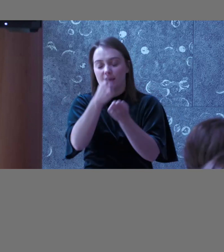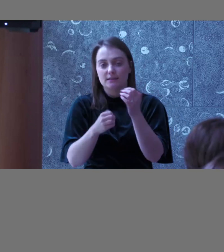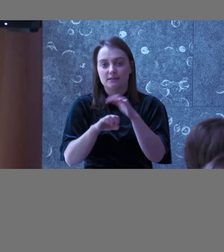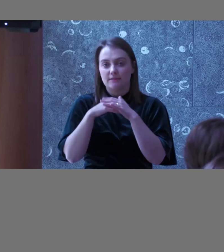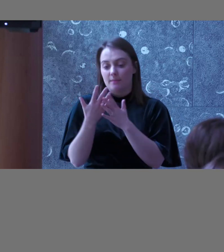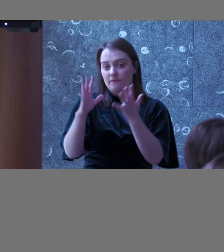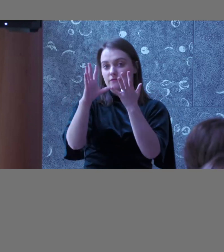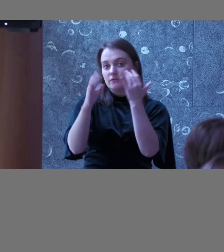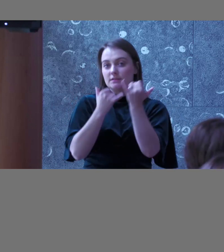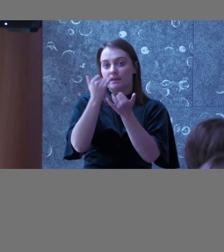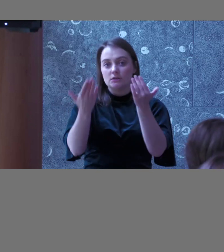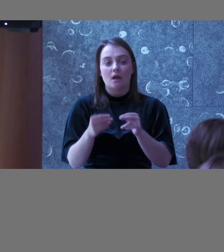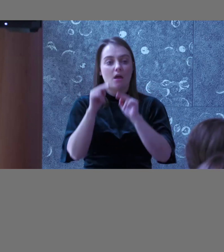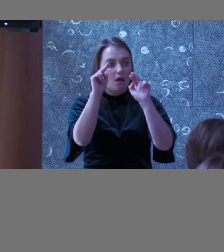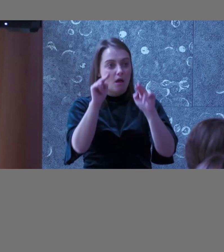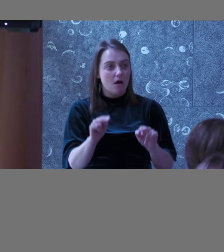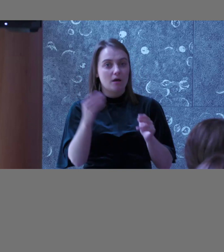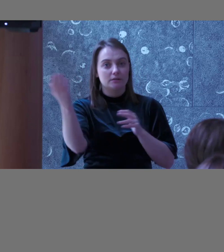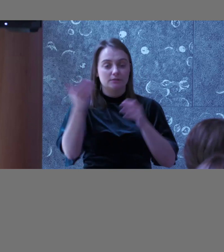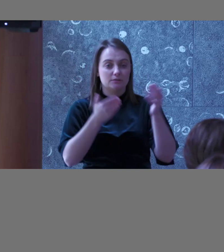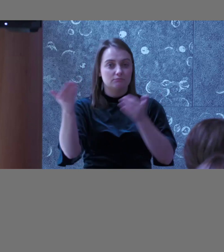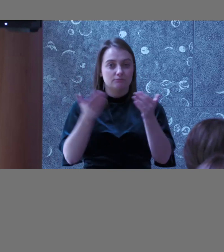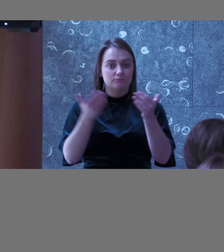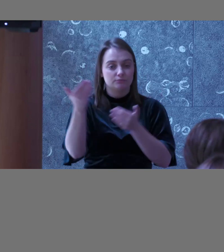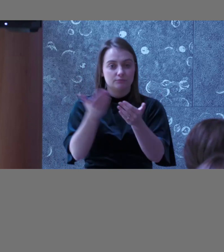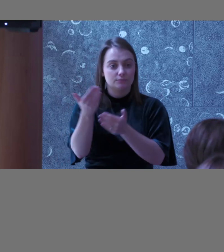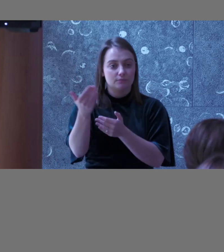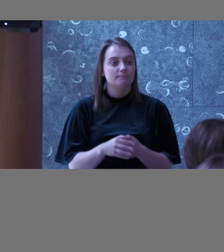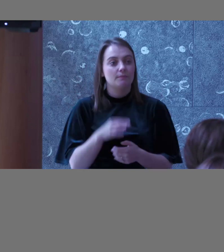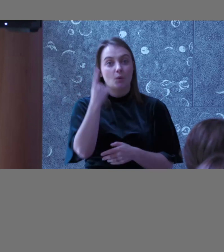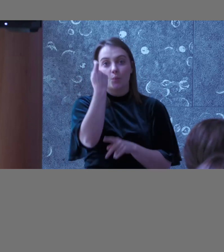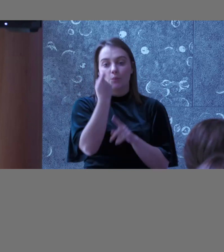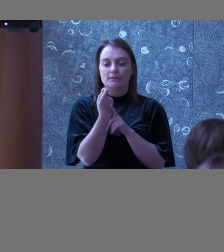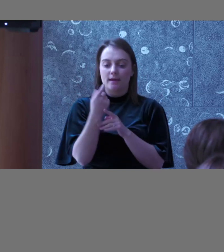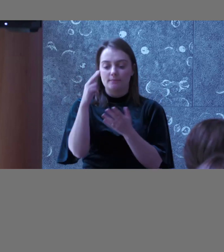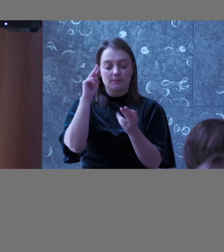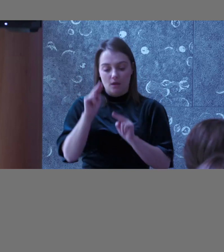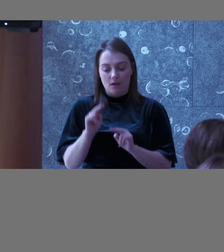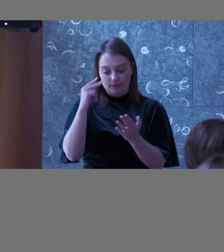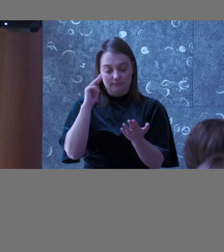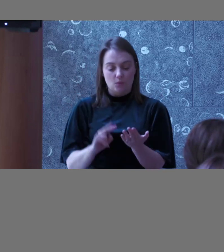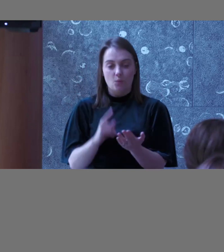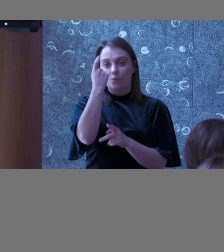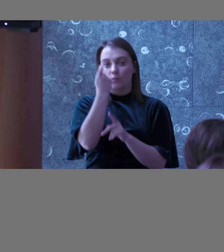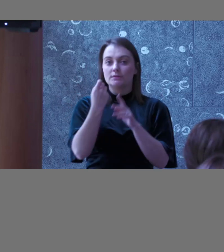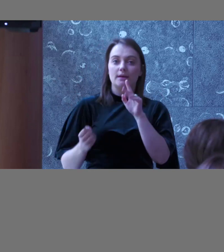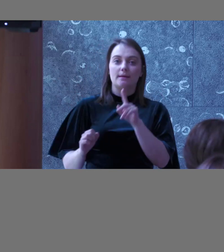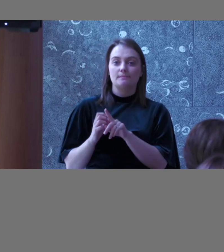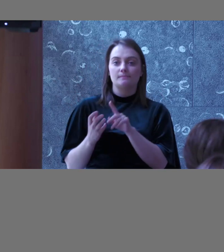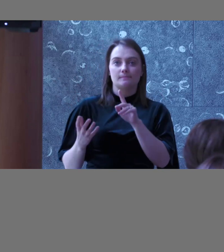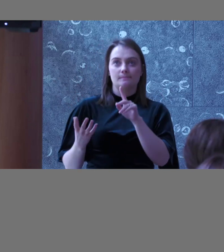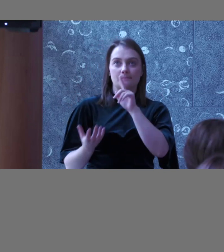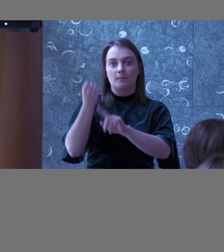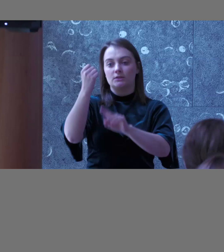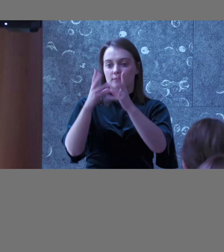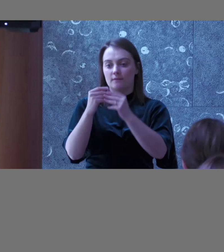years now, and I've had audits come across my desk as this kind of one-stop milestone type of thing, and that's been going on for years, so that's nothing new, but I think what we've seen